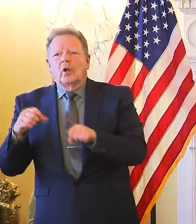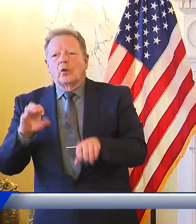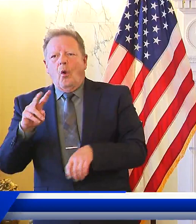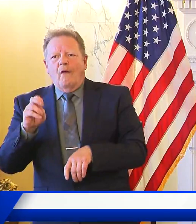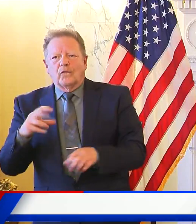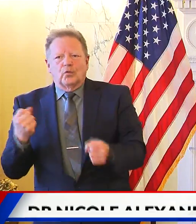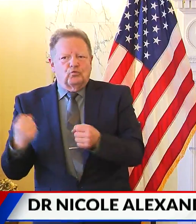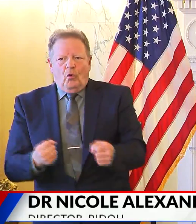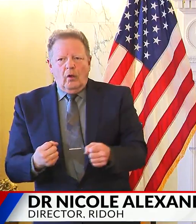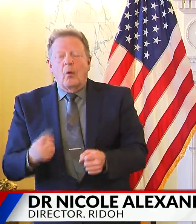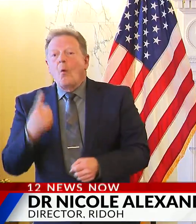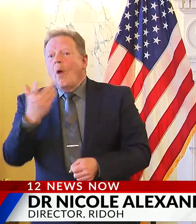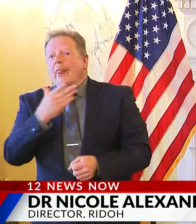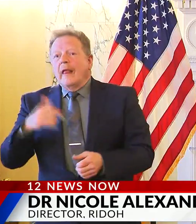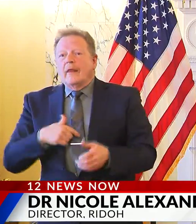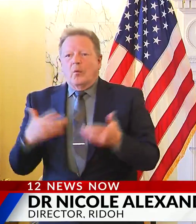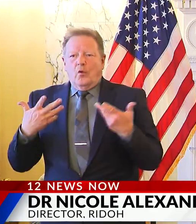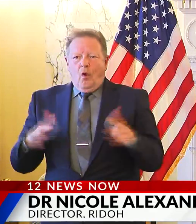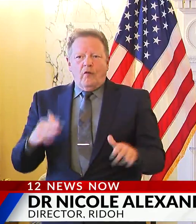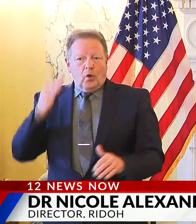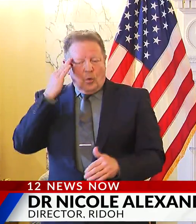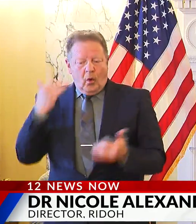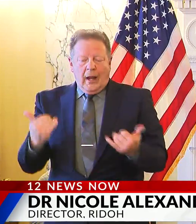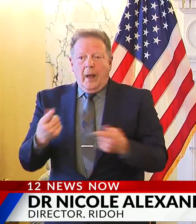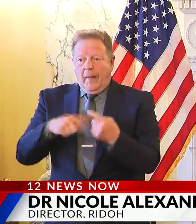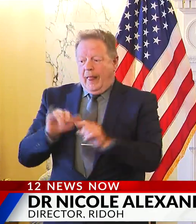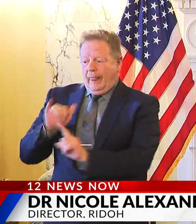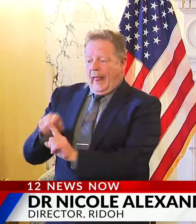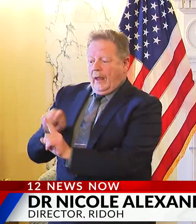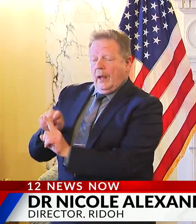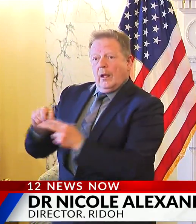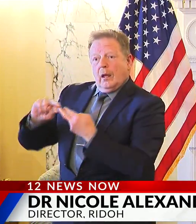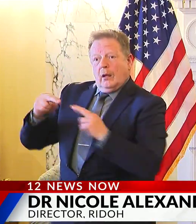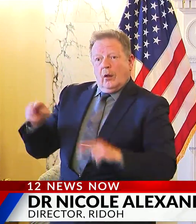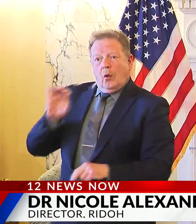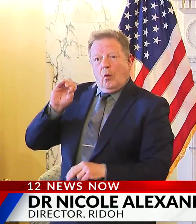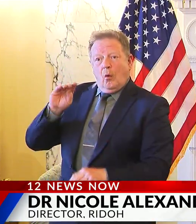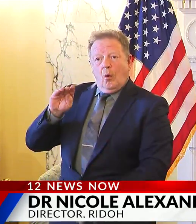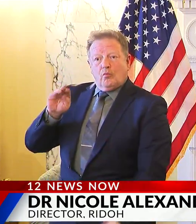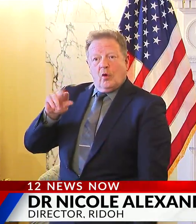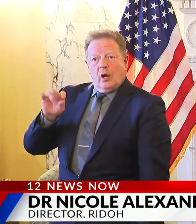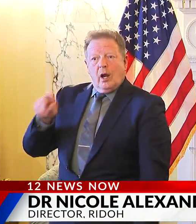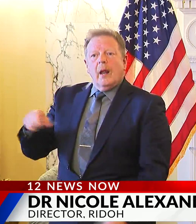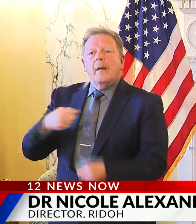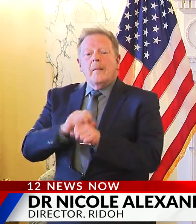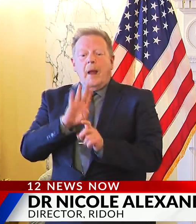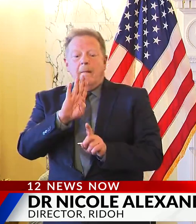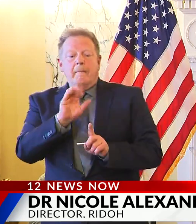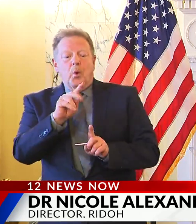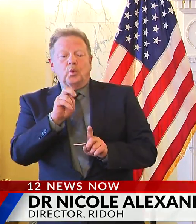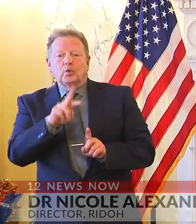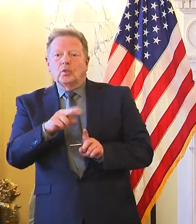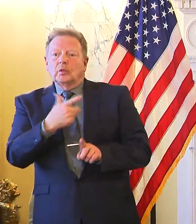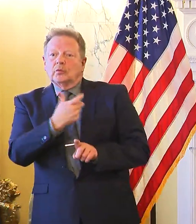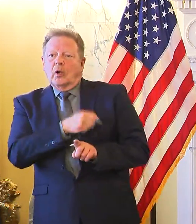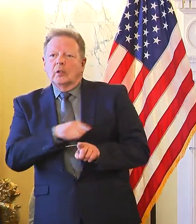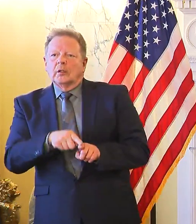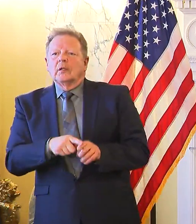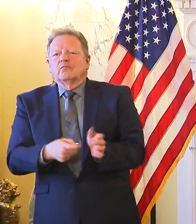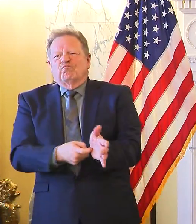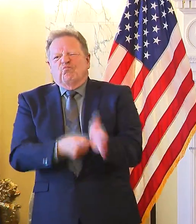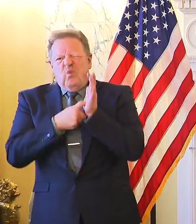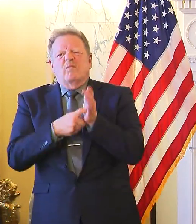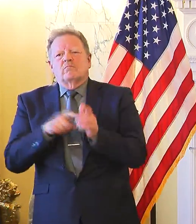One thing that we know now about Omicron is that it makes booster doses a